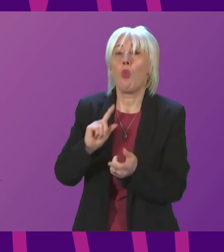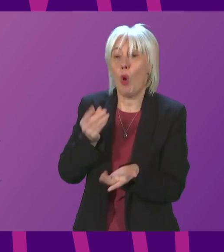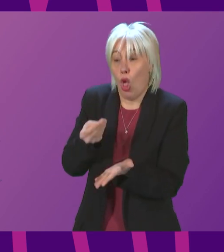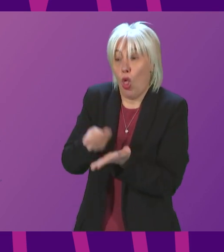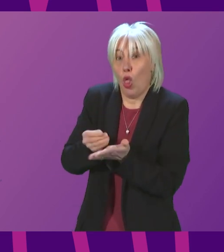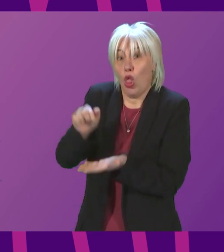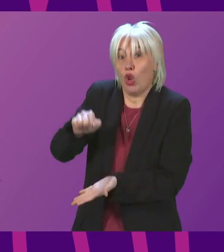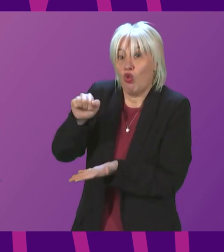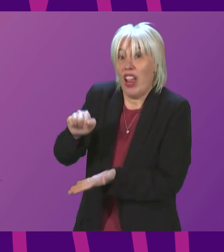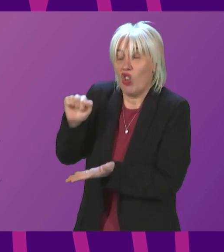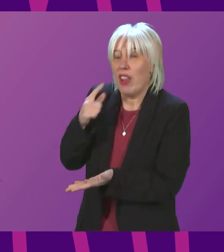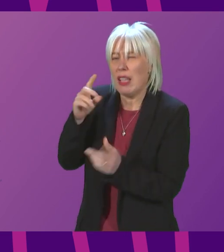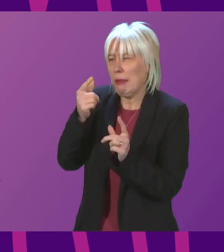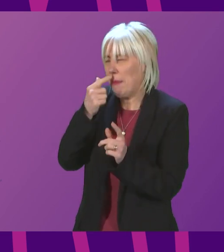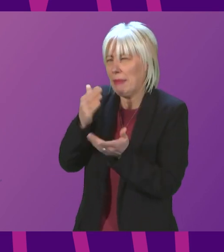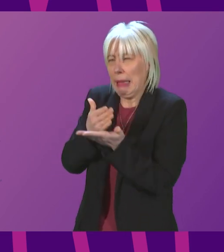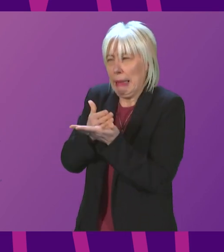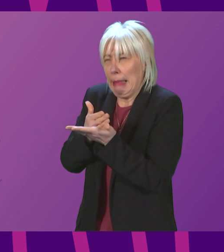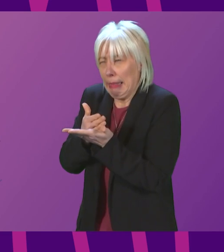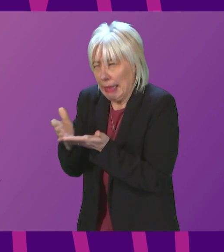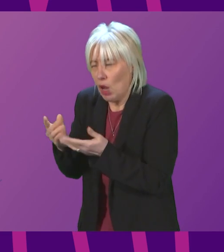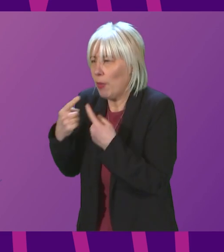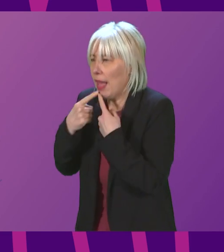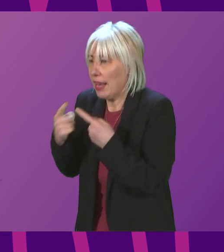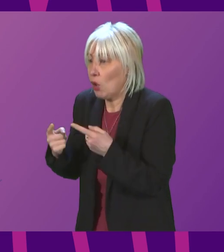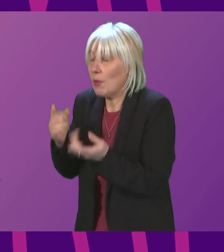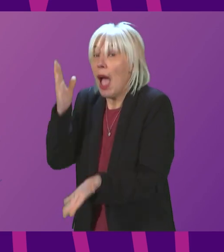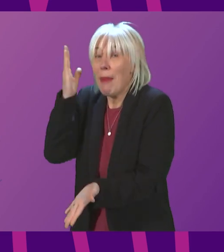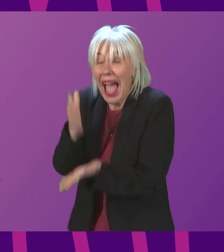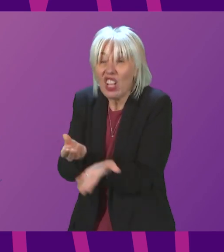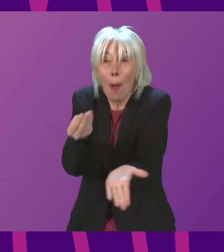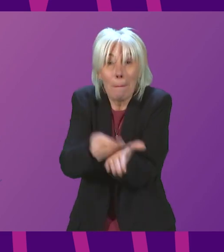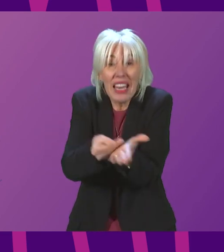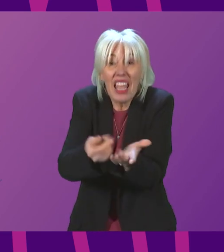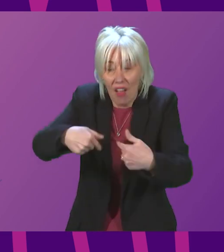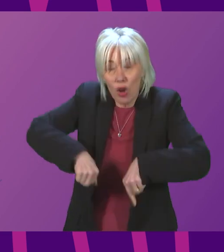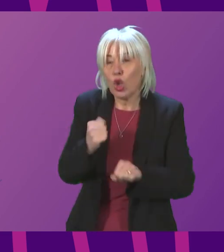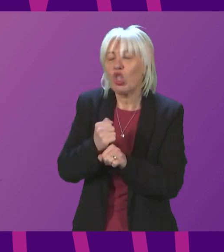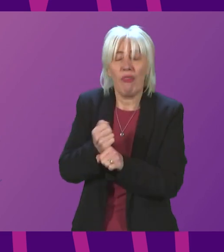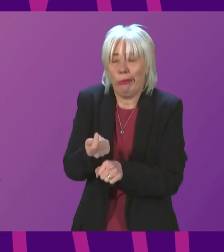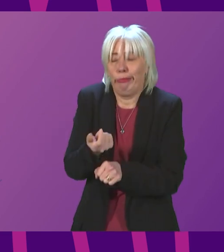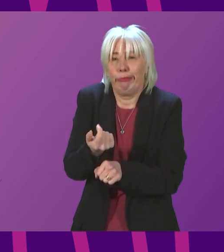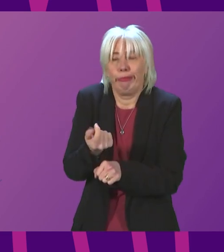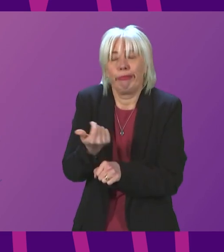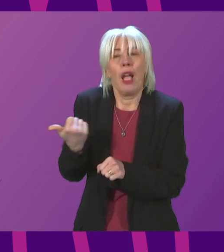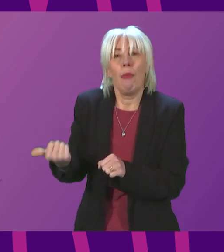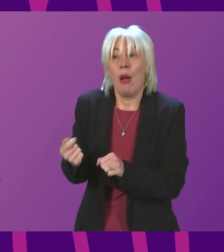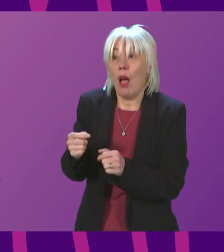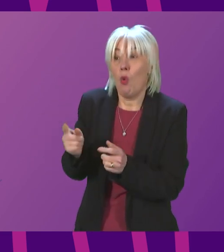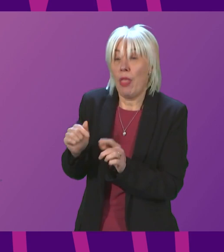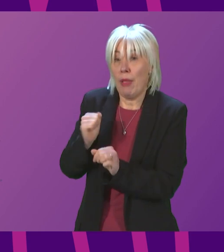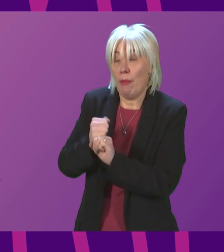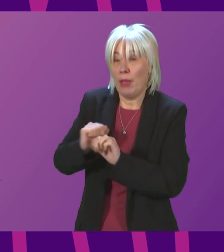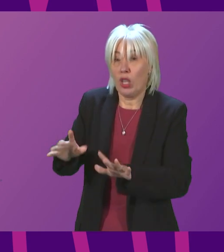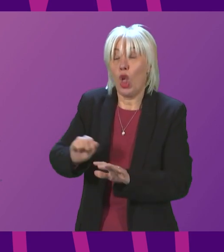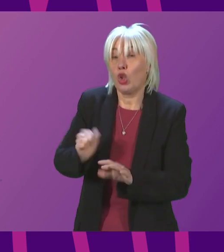to announce does not translate into actual money for the Scottish Government The UK supplementary estimates published today confirmed that the